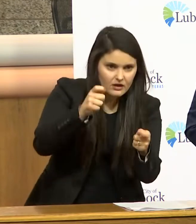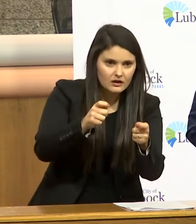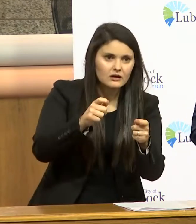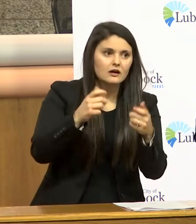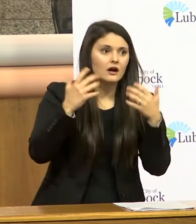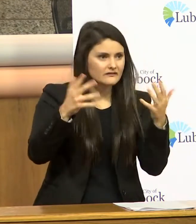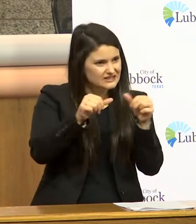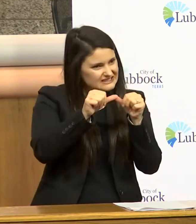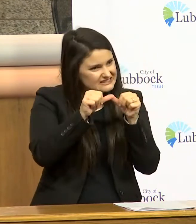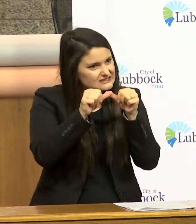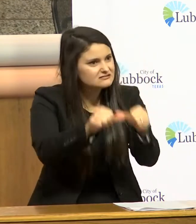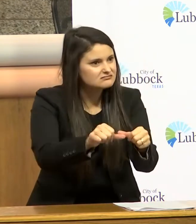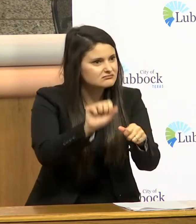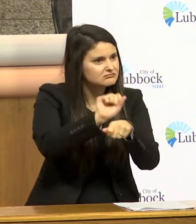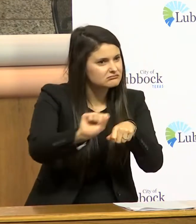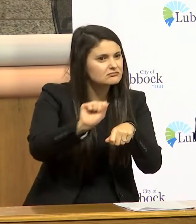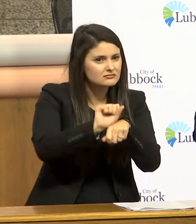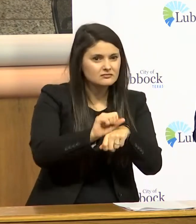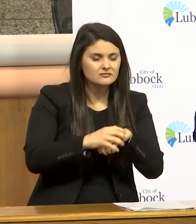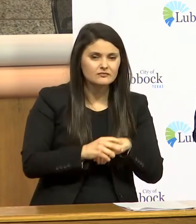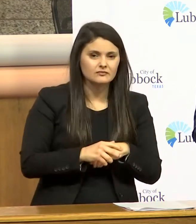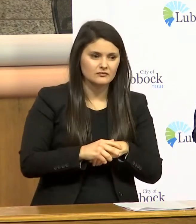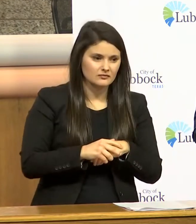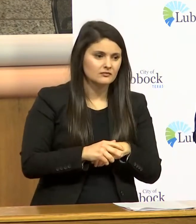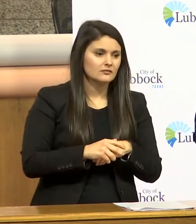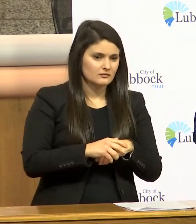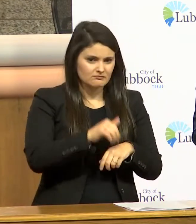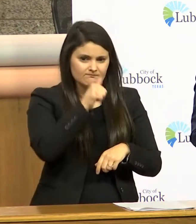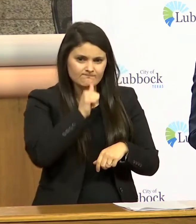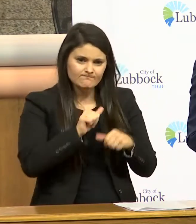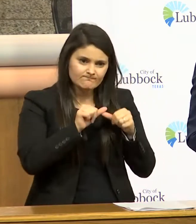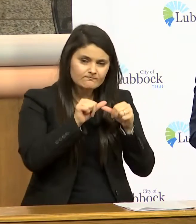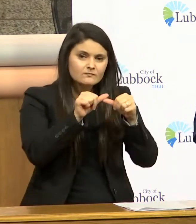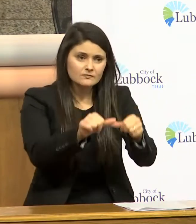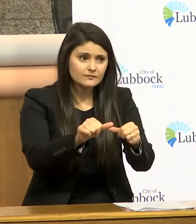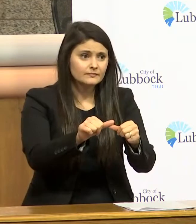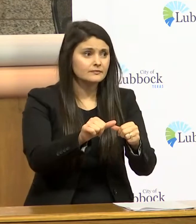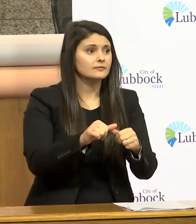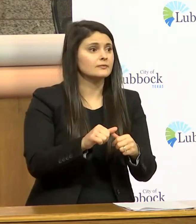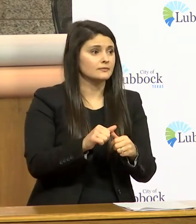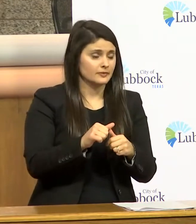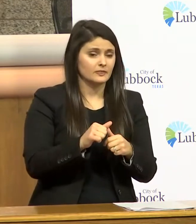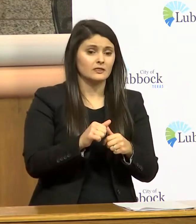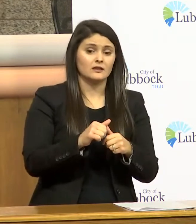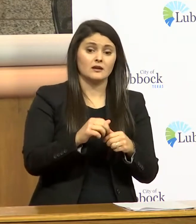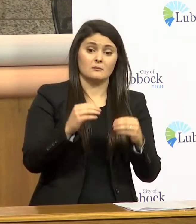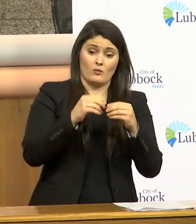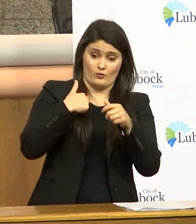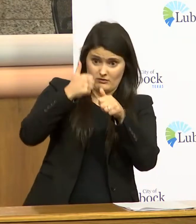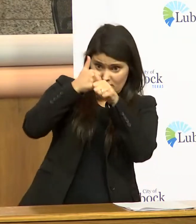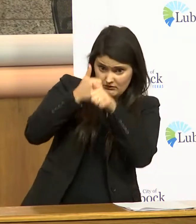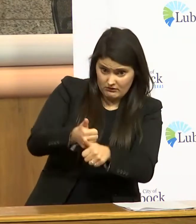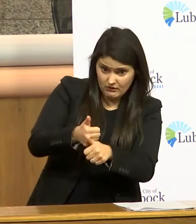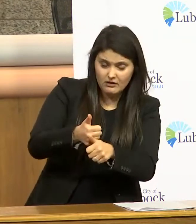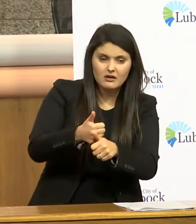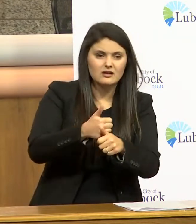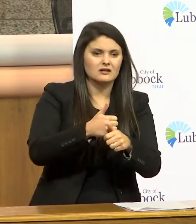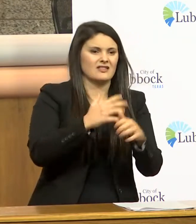must stay the course the sooner we do that the sooner we're back to the lubbock that we know and love